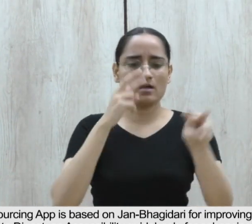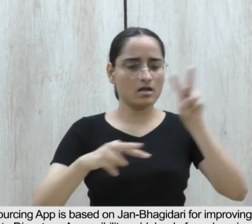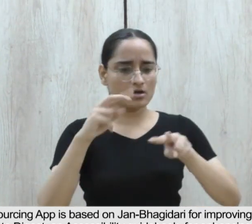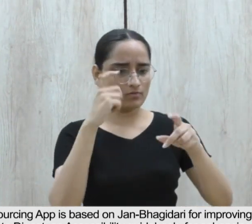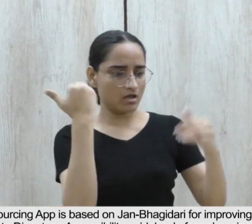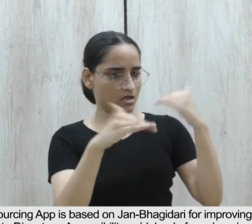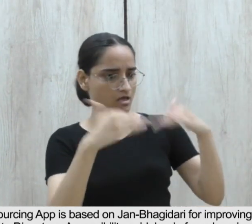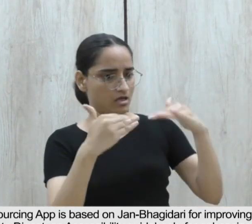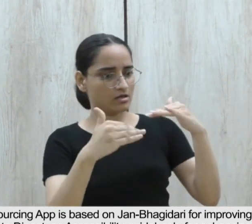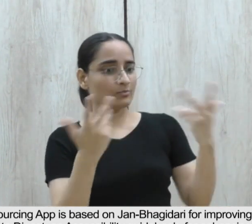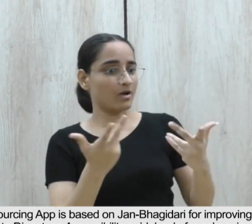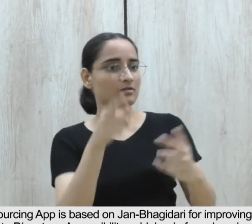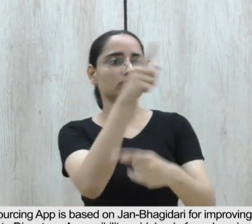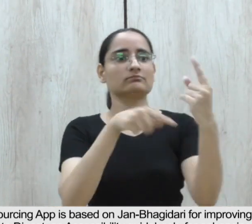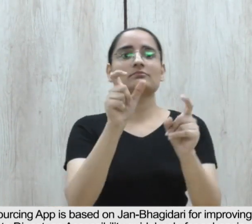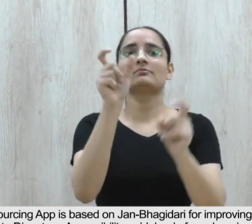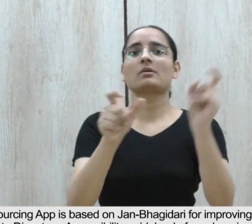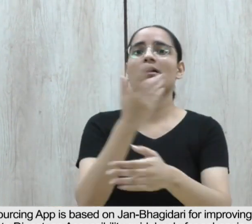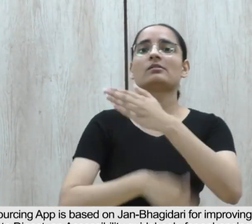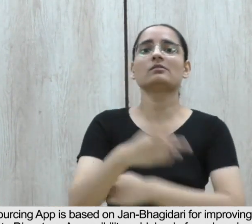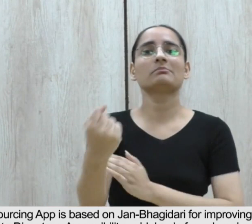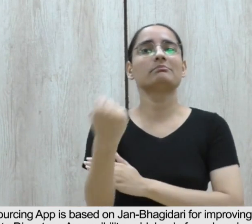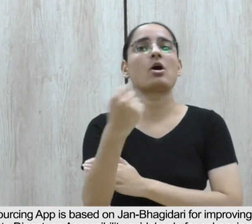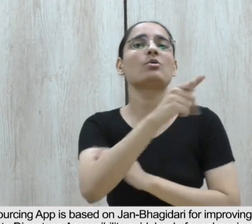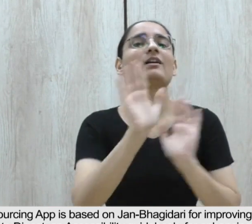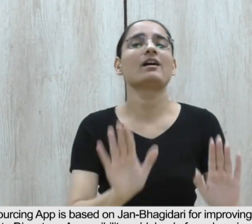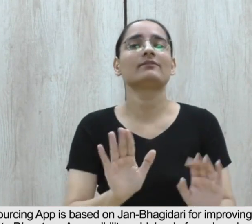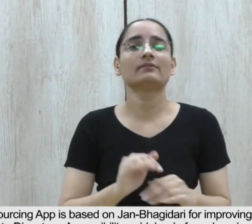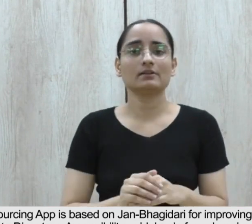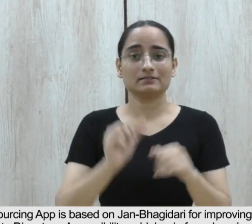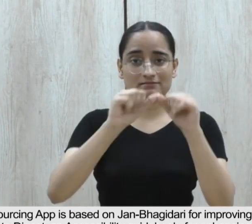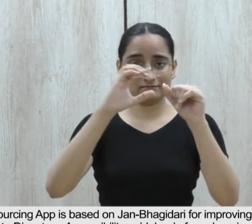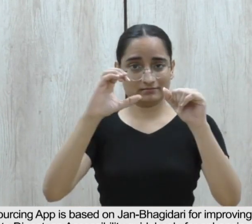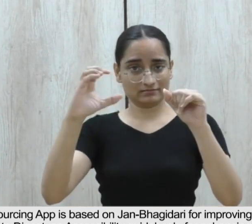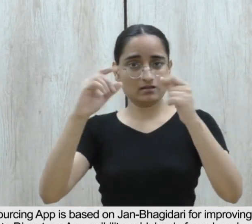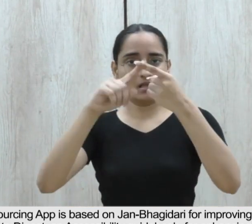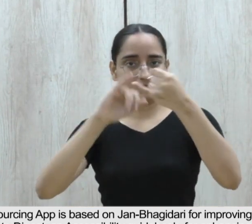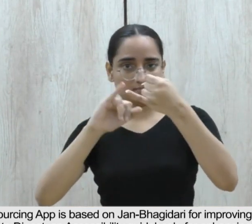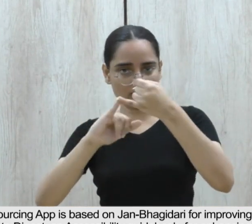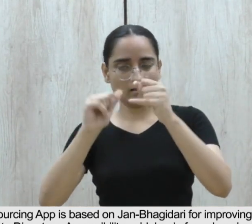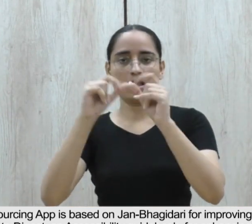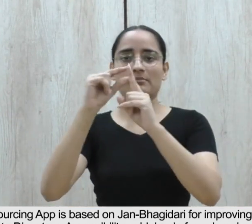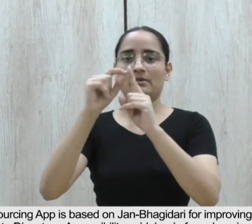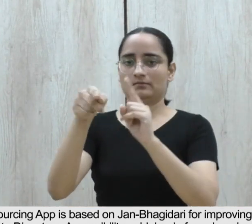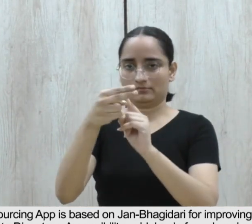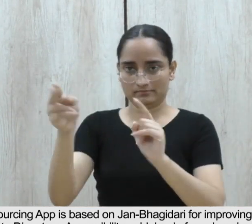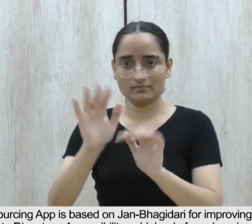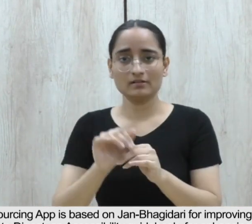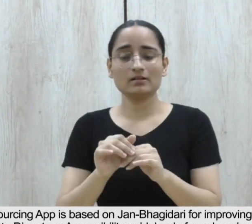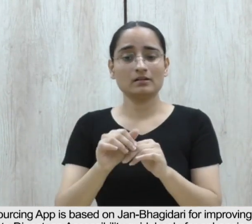accessibility in our country. 17. the photo digest, an accessibility guidebook for